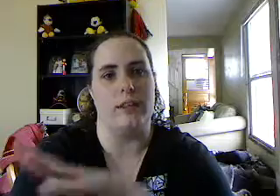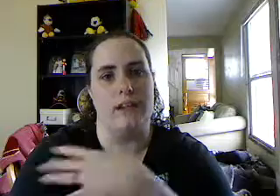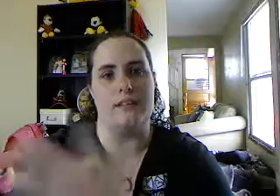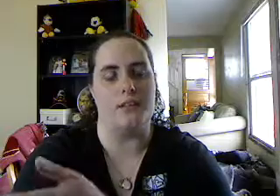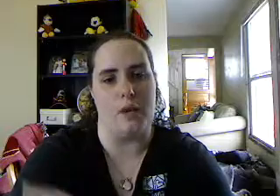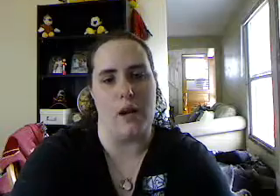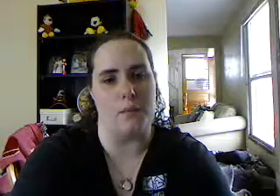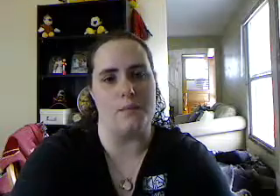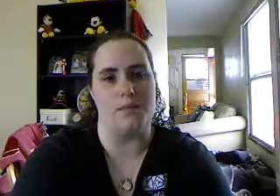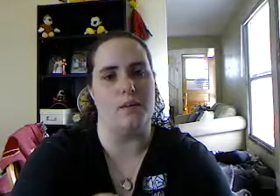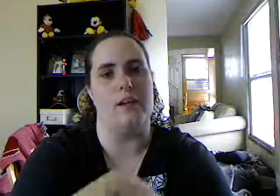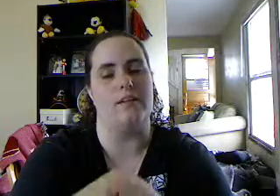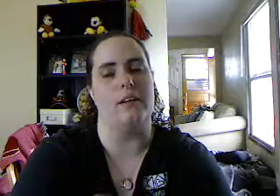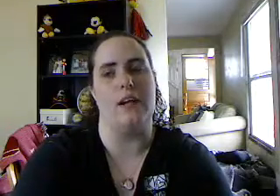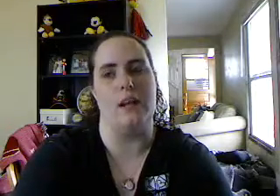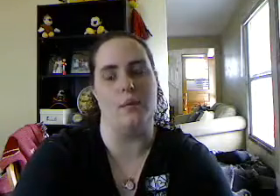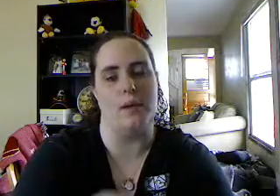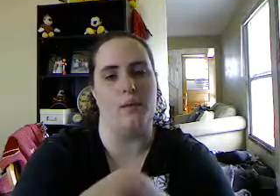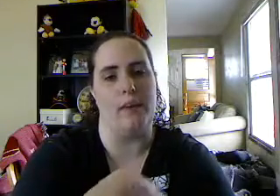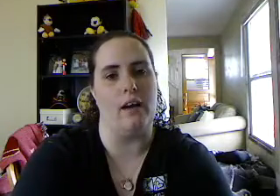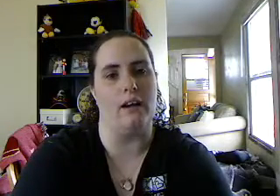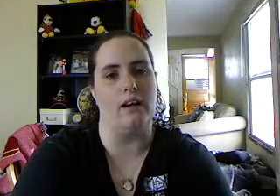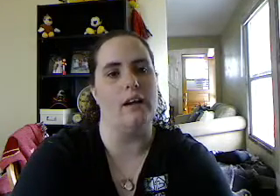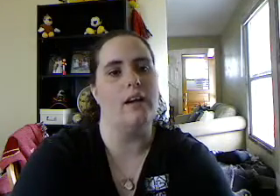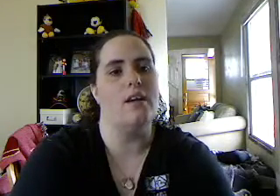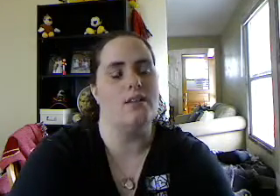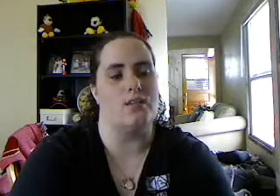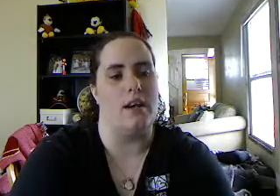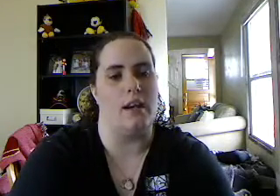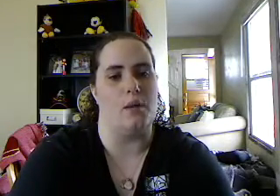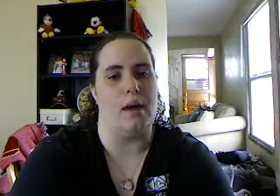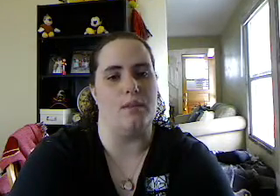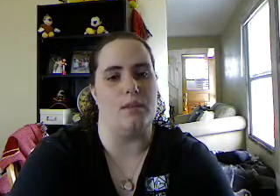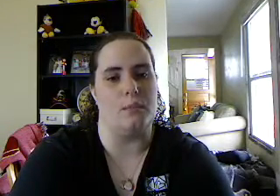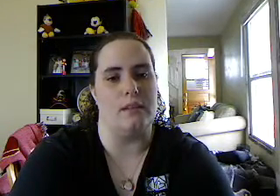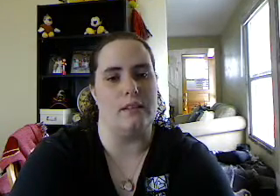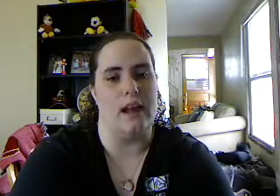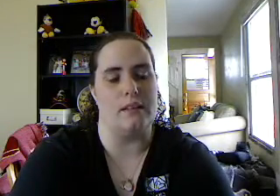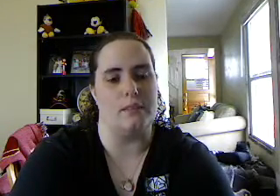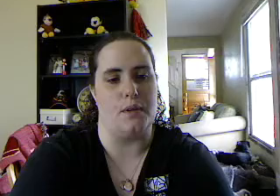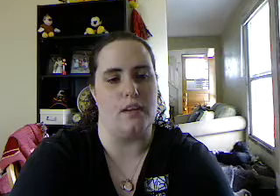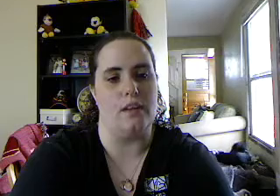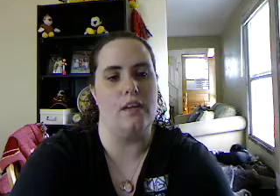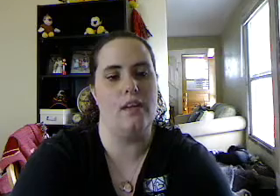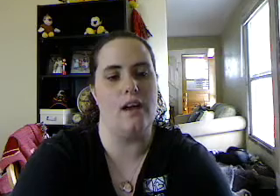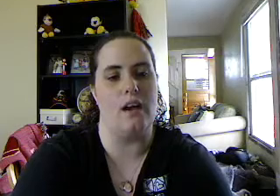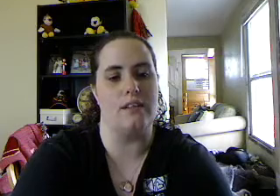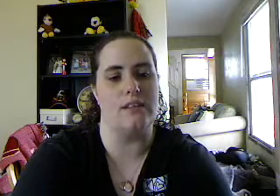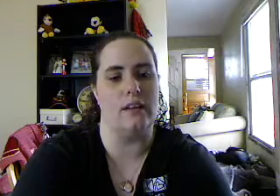ran into some problems or whatever and ended up being way longer. So I didn't end up having to be to the hospital until